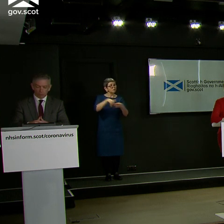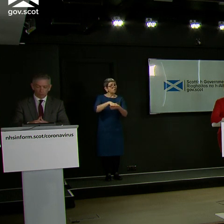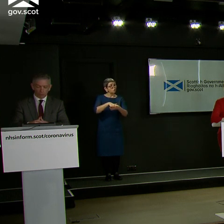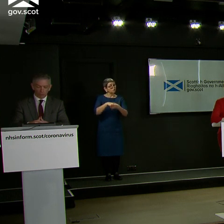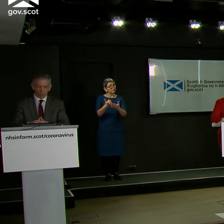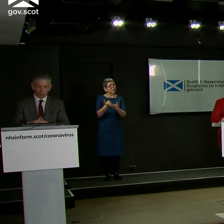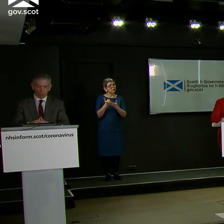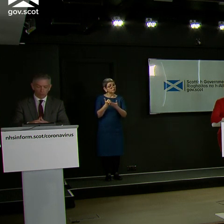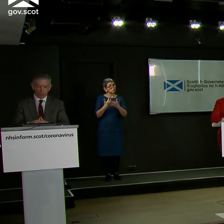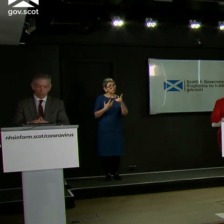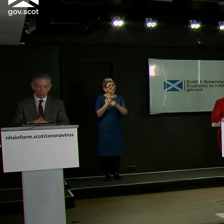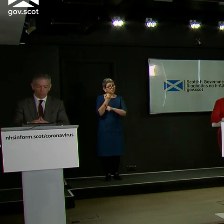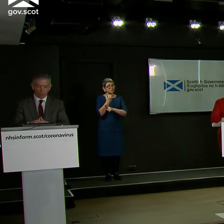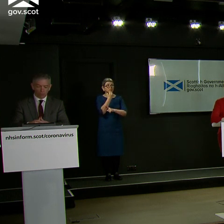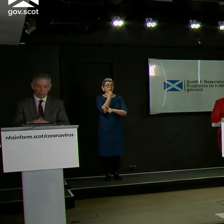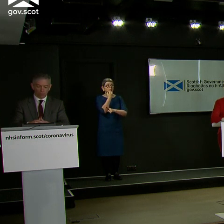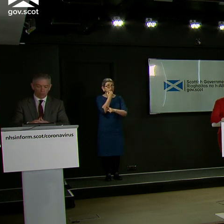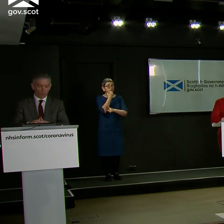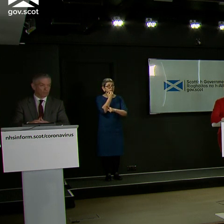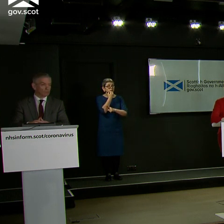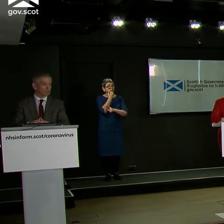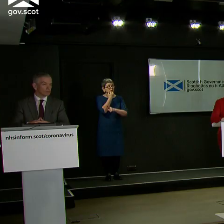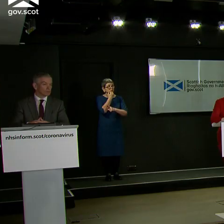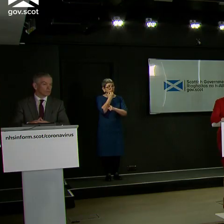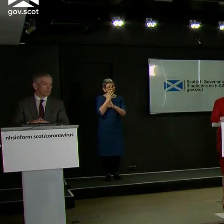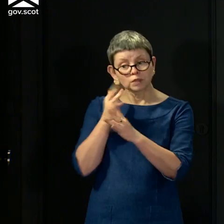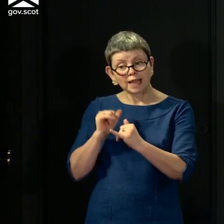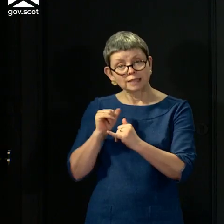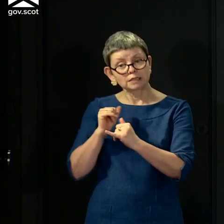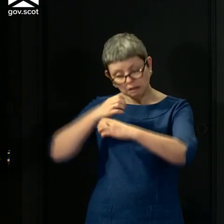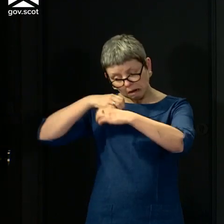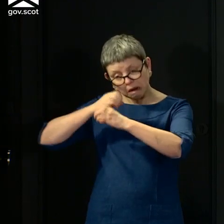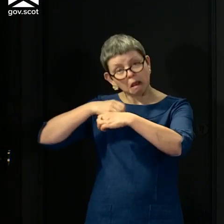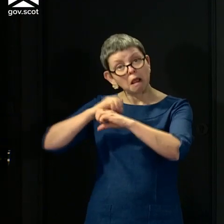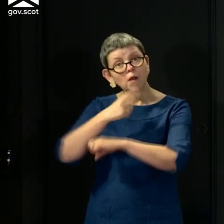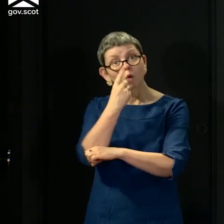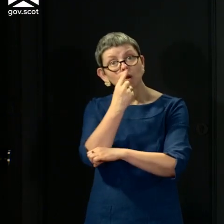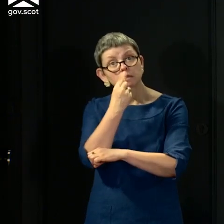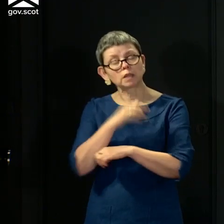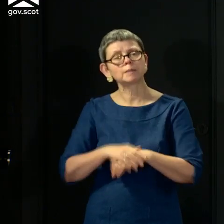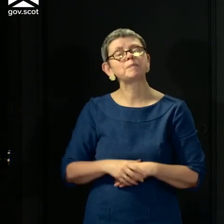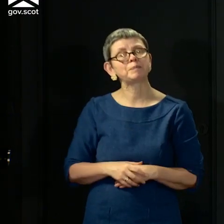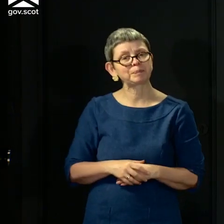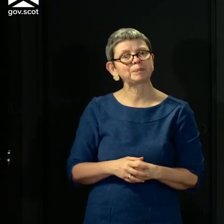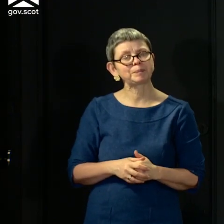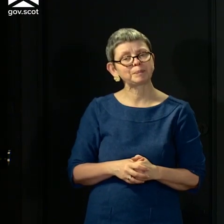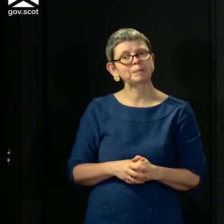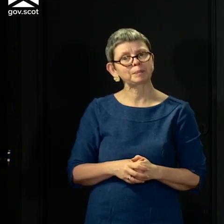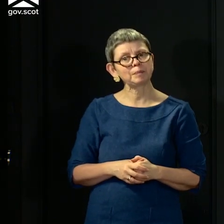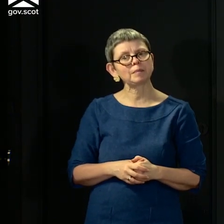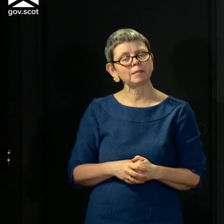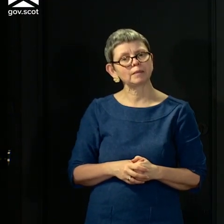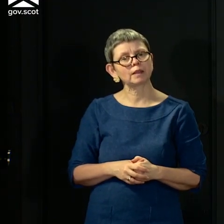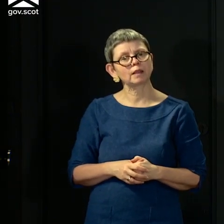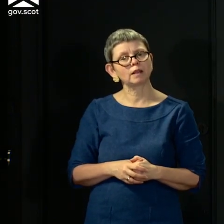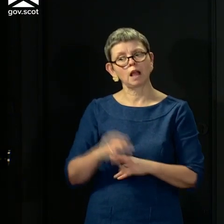in helping to increase the processing capacity? So if I can deal with capacity first. the